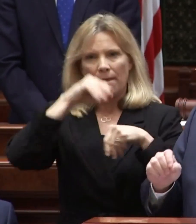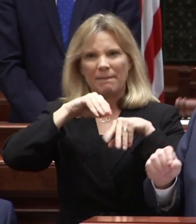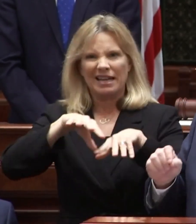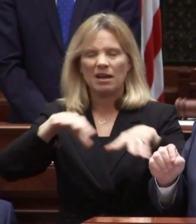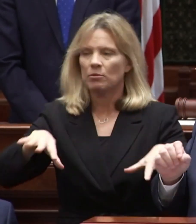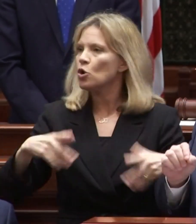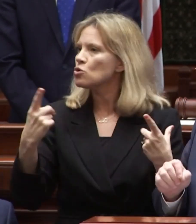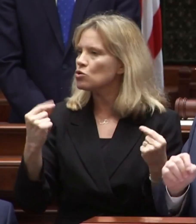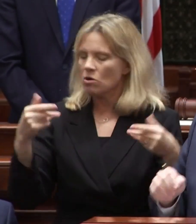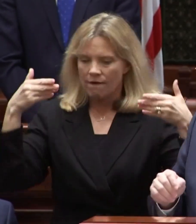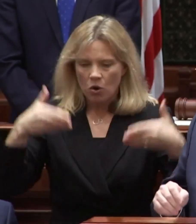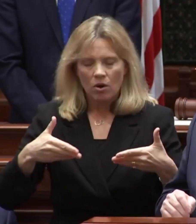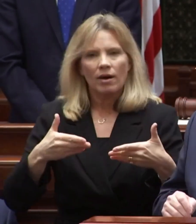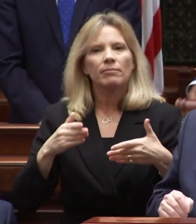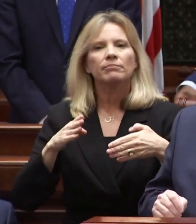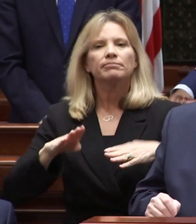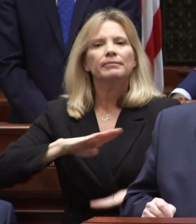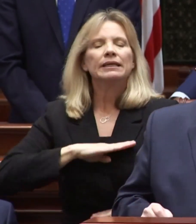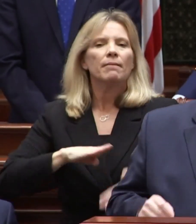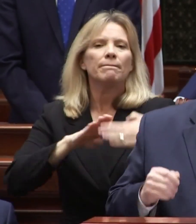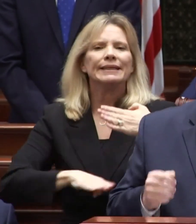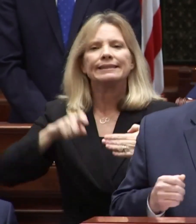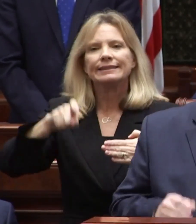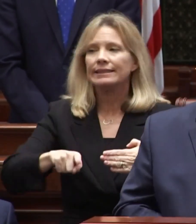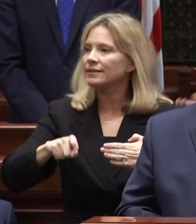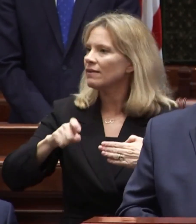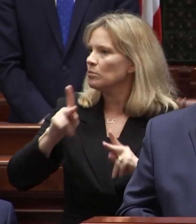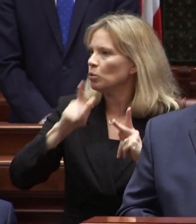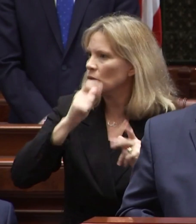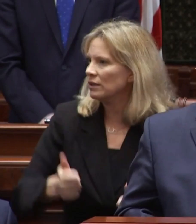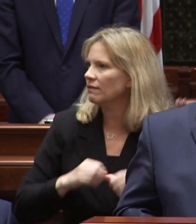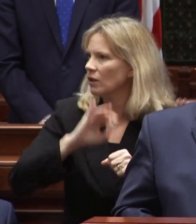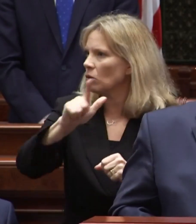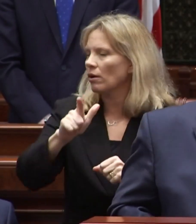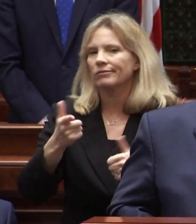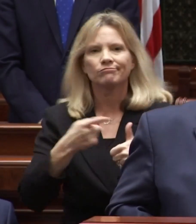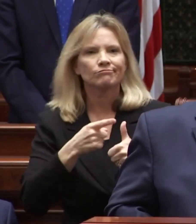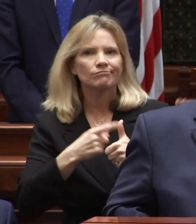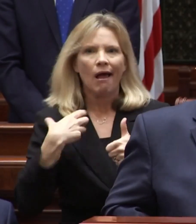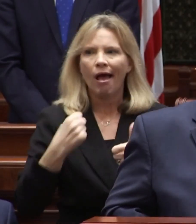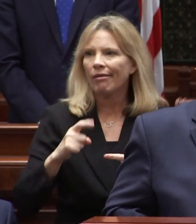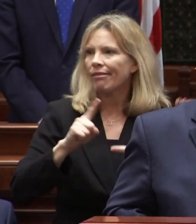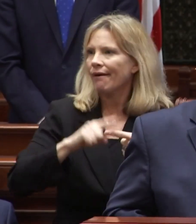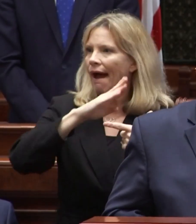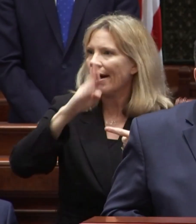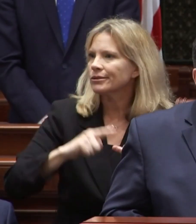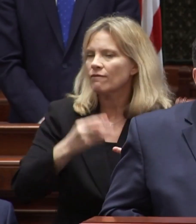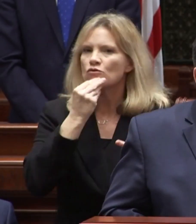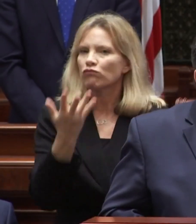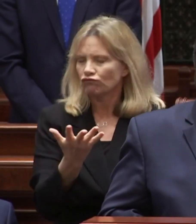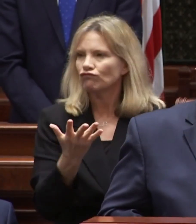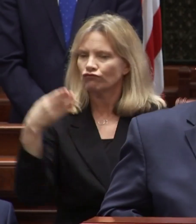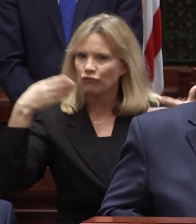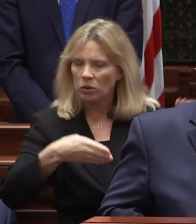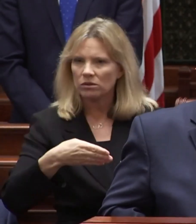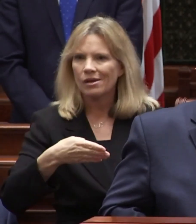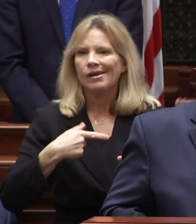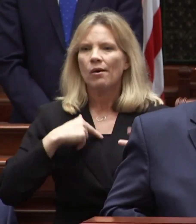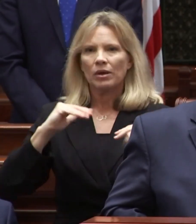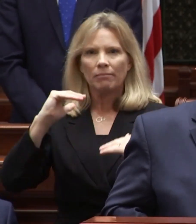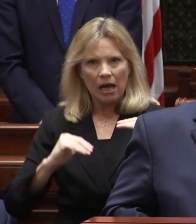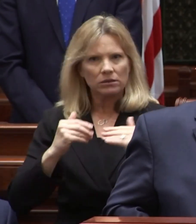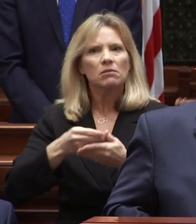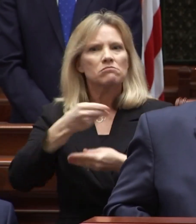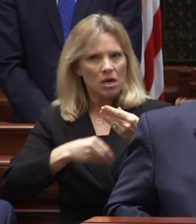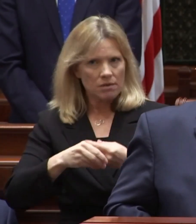we focused on meeting the core needs of our state's residents like health care housing and food and we balance